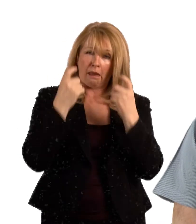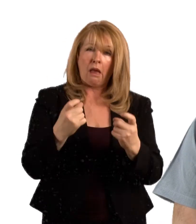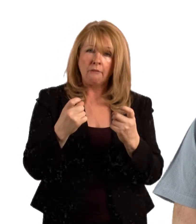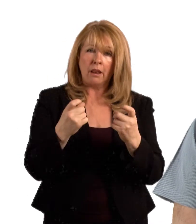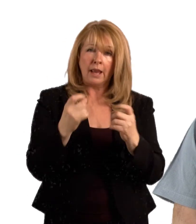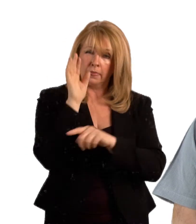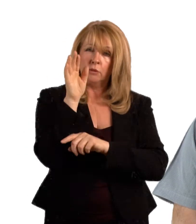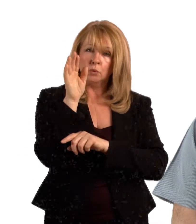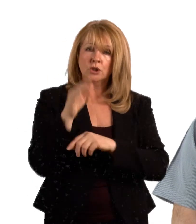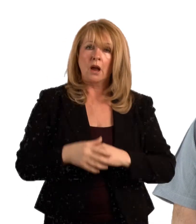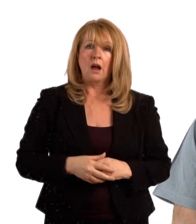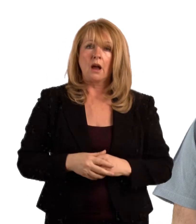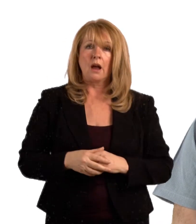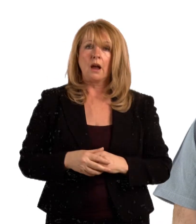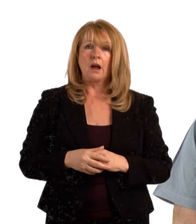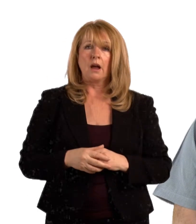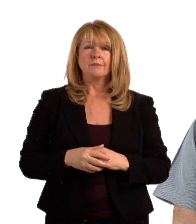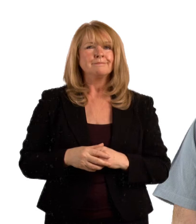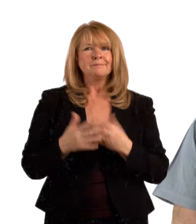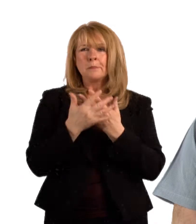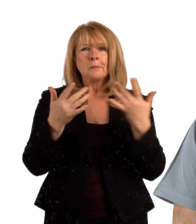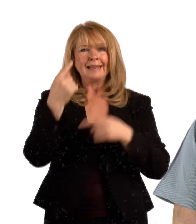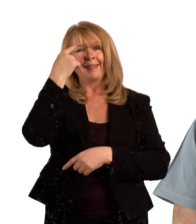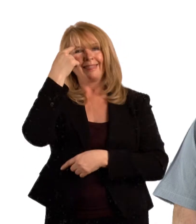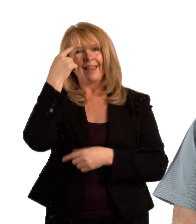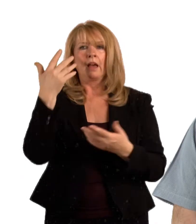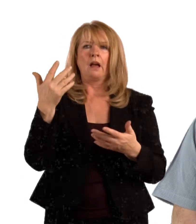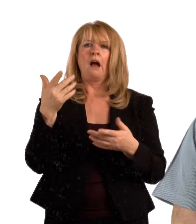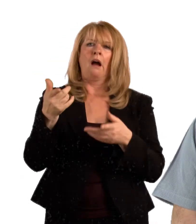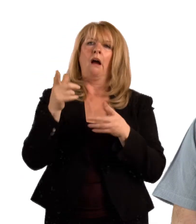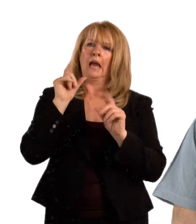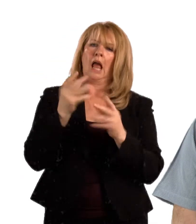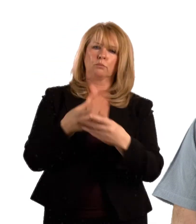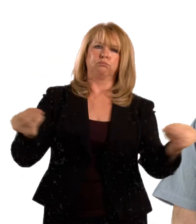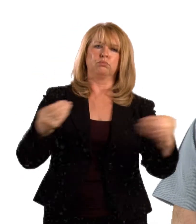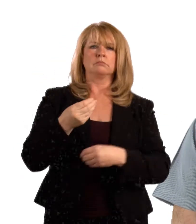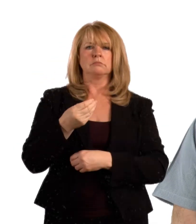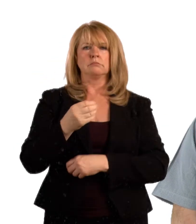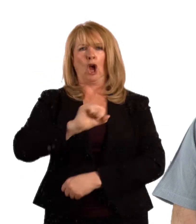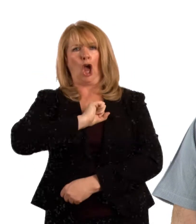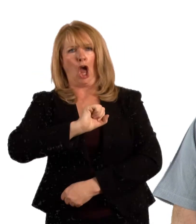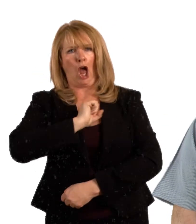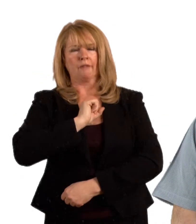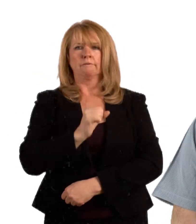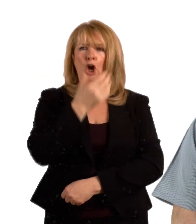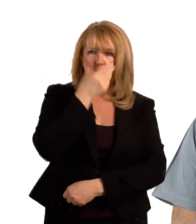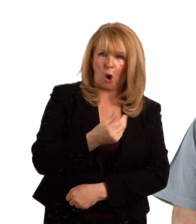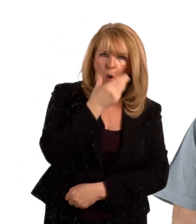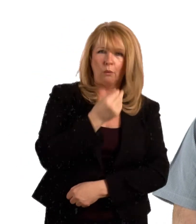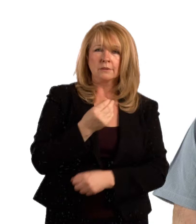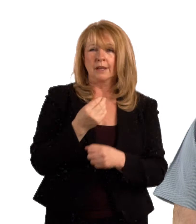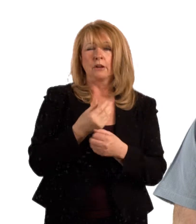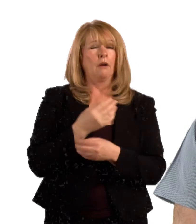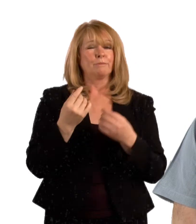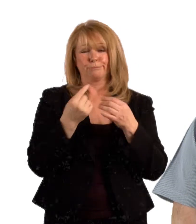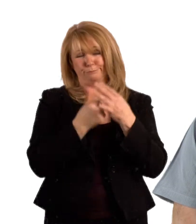misconception that antibiotics can cure coughs, colds, flu and other minor ailments that people may have, particularly over the forthcoming winter